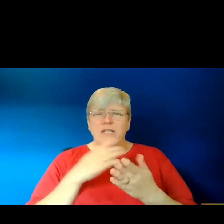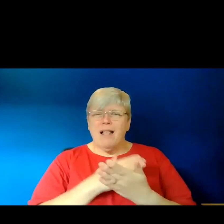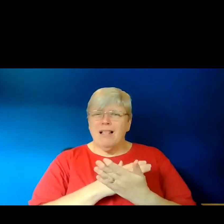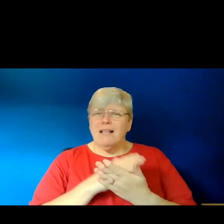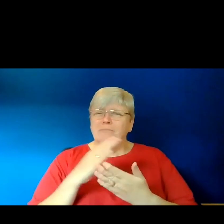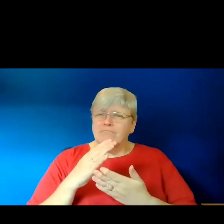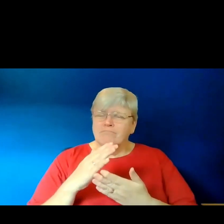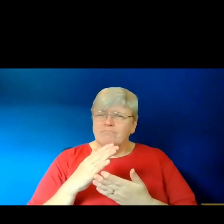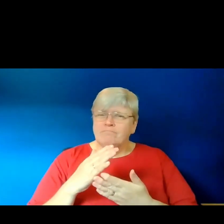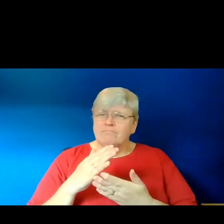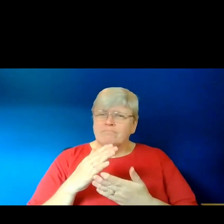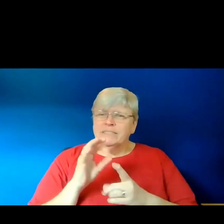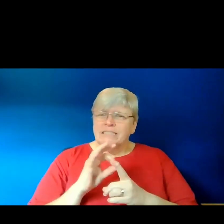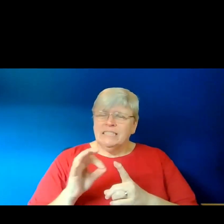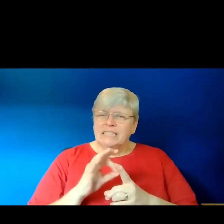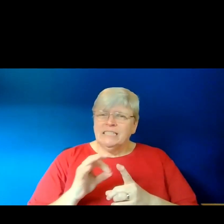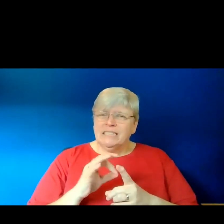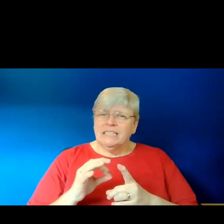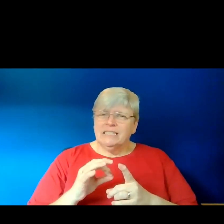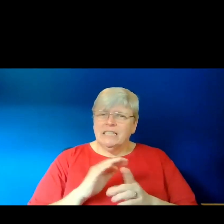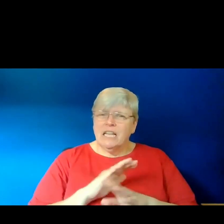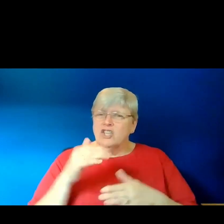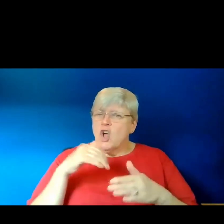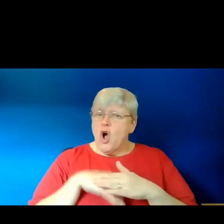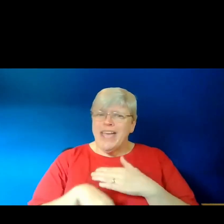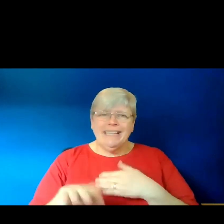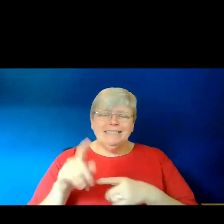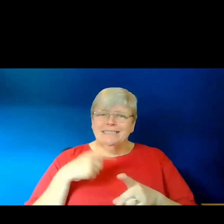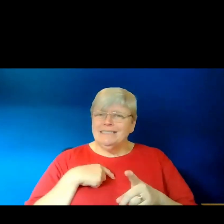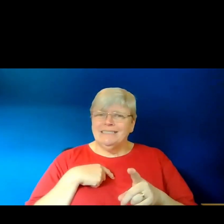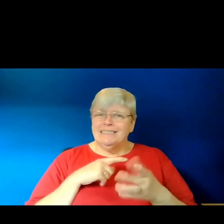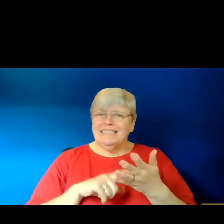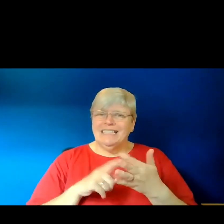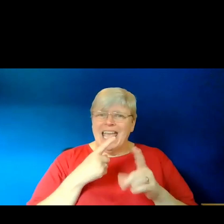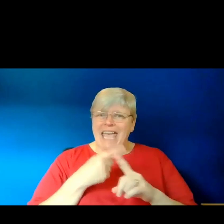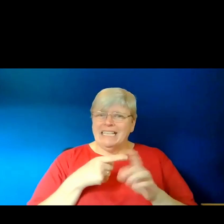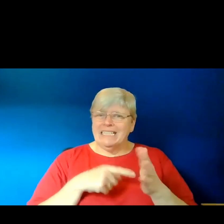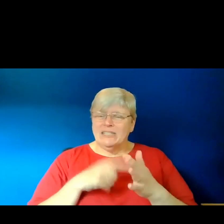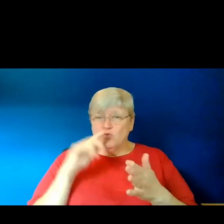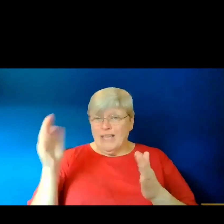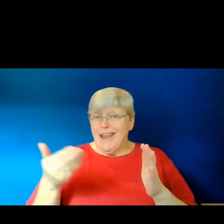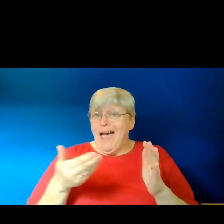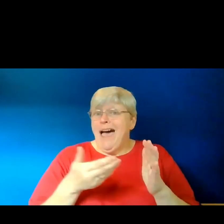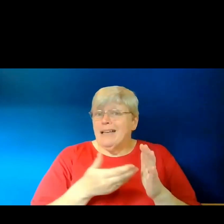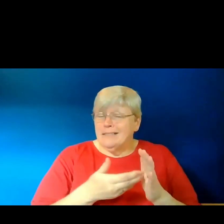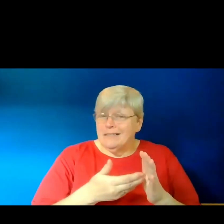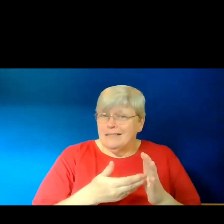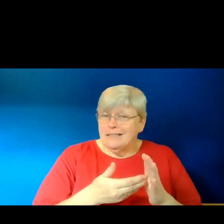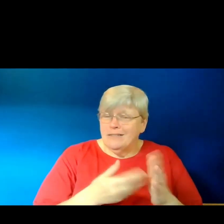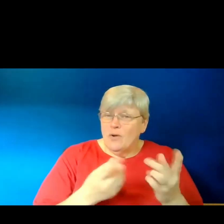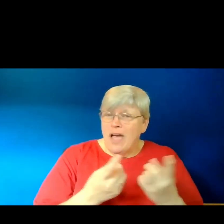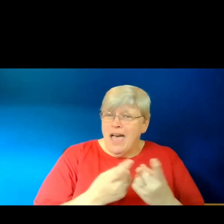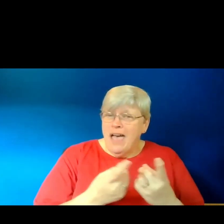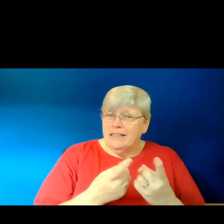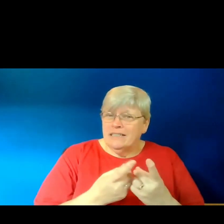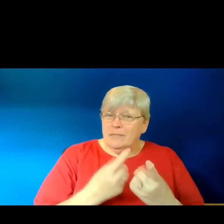Are there any details not in the source text that you would add? What aspects of their surroundings